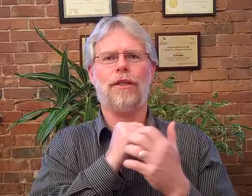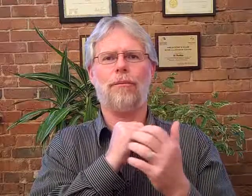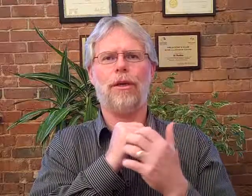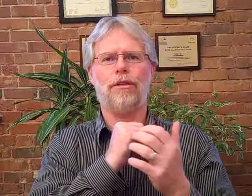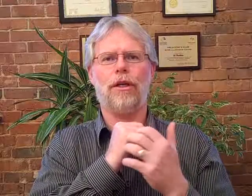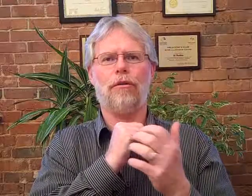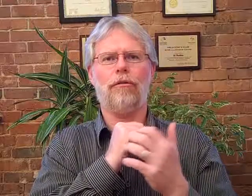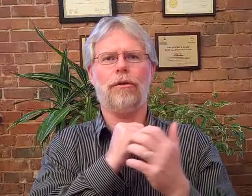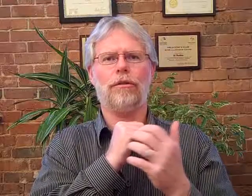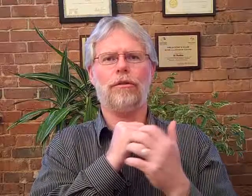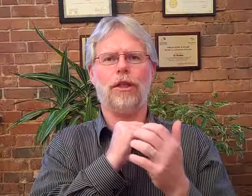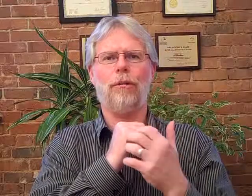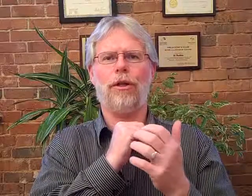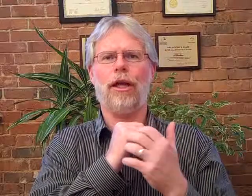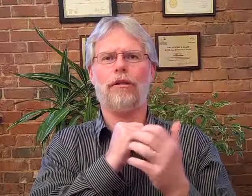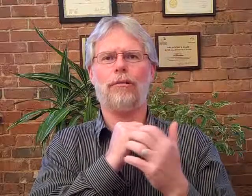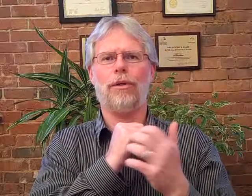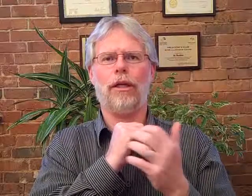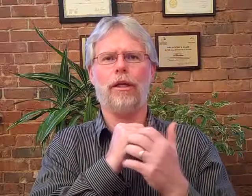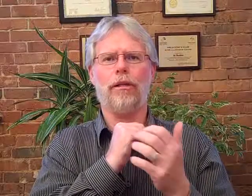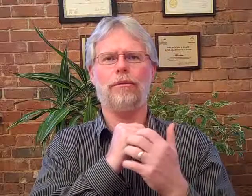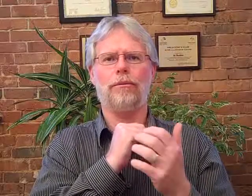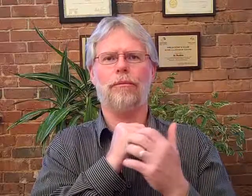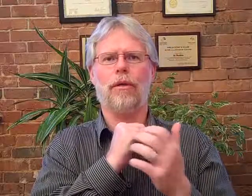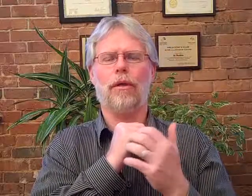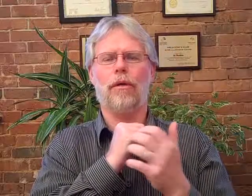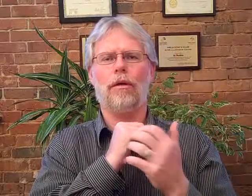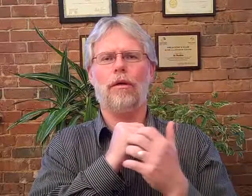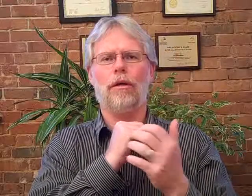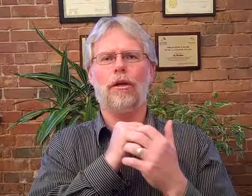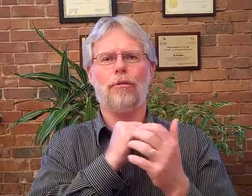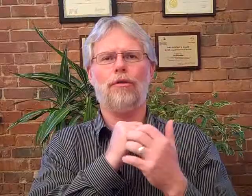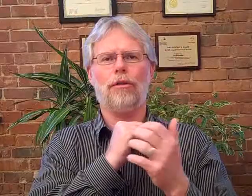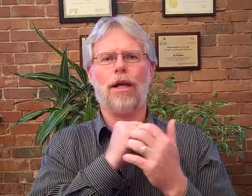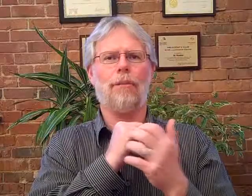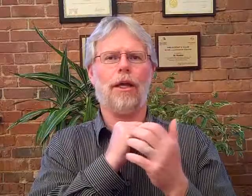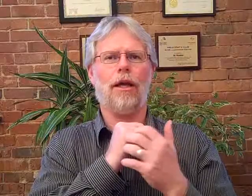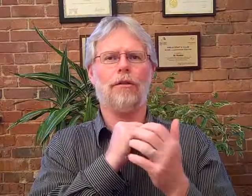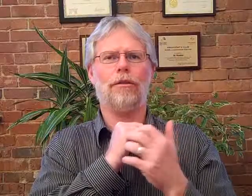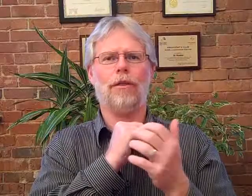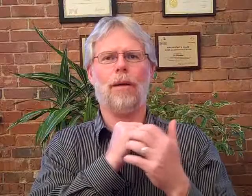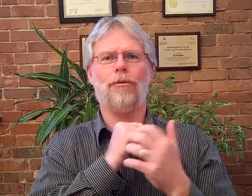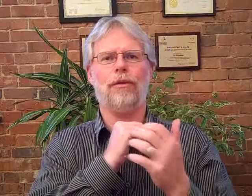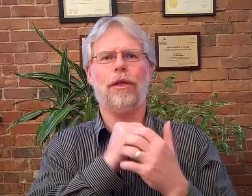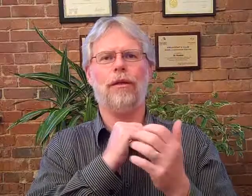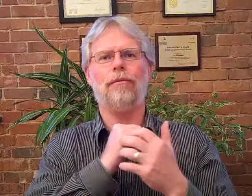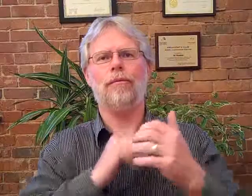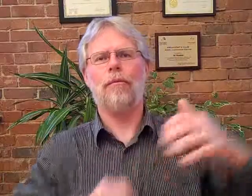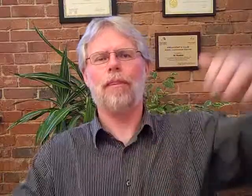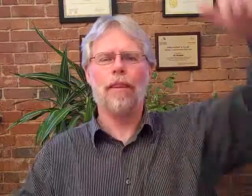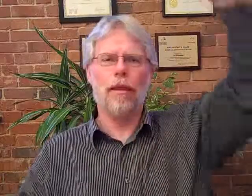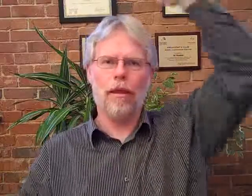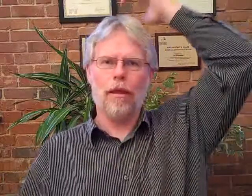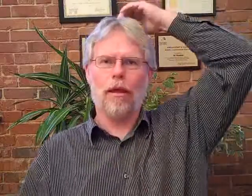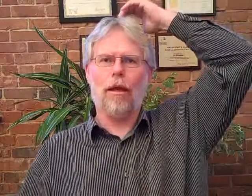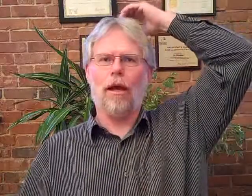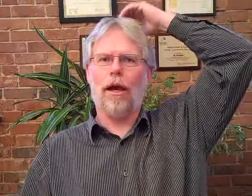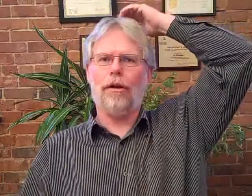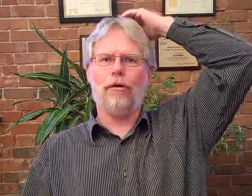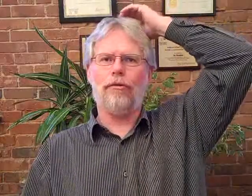accept myself deeply and completely now move your tapping hand to the top of your head i don't